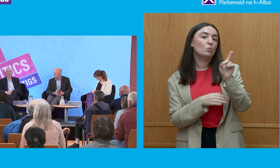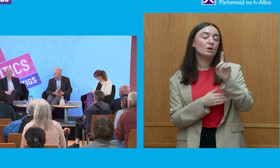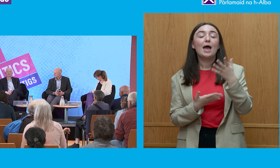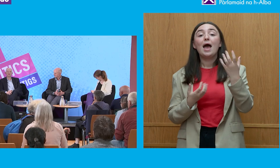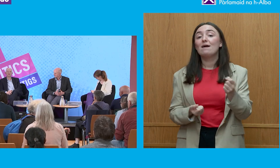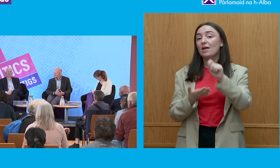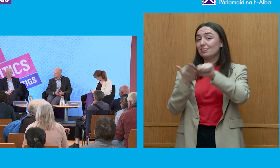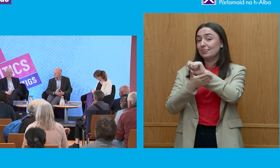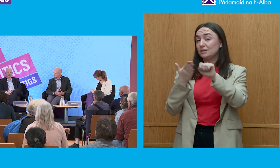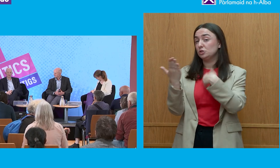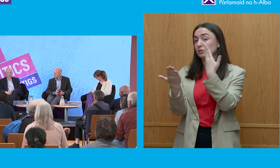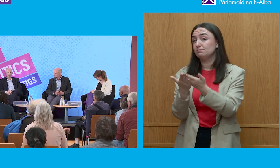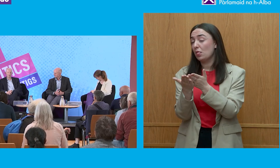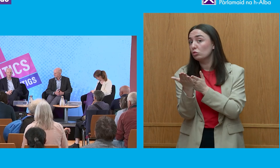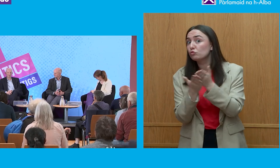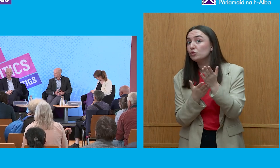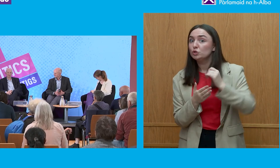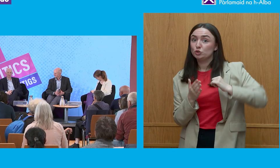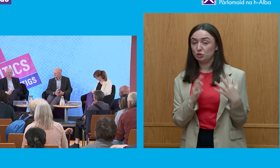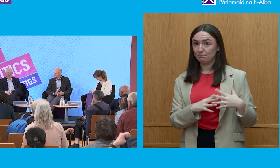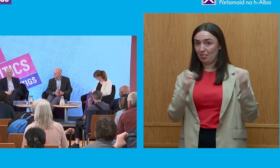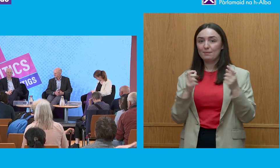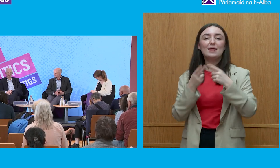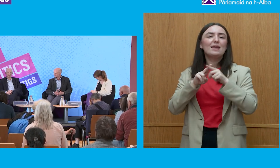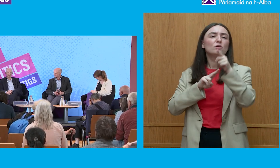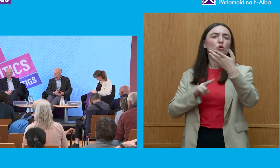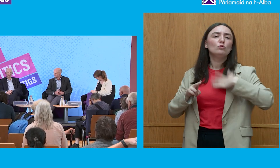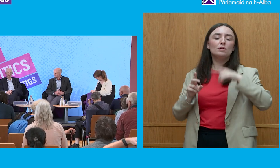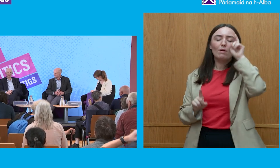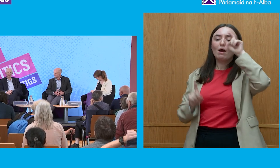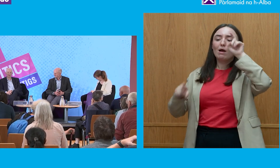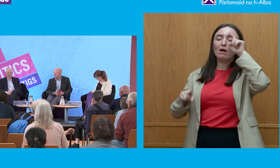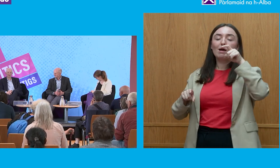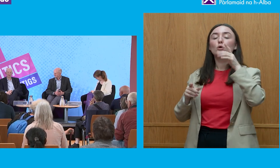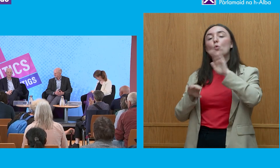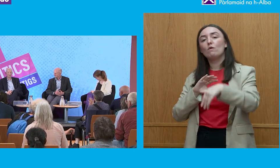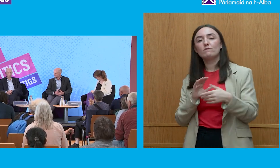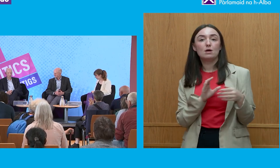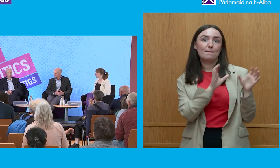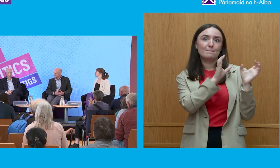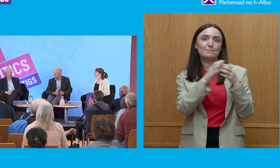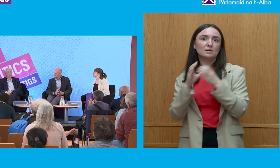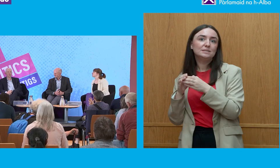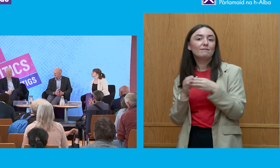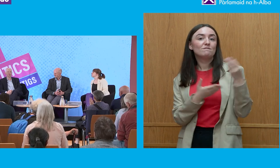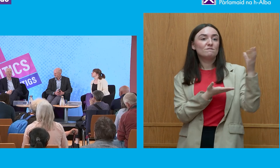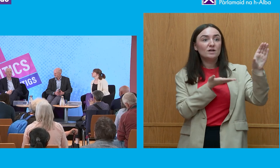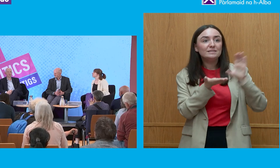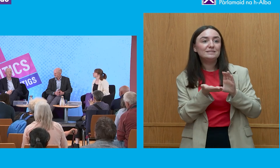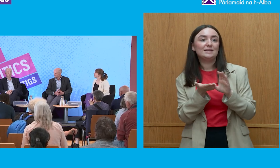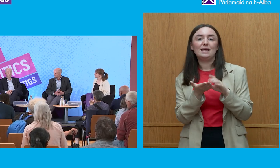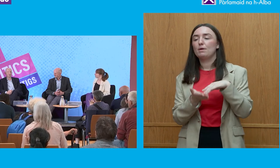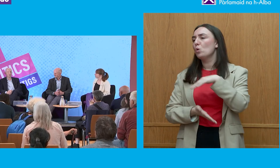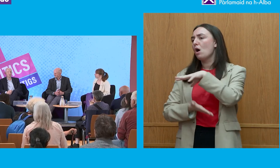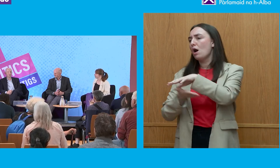traveling through the Scottish Parliament if you would like to contribute ideas to it be it on party political funding be it on removing who controls